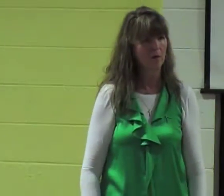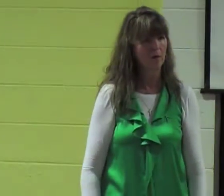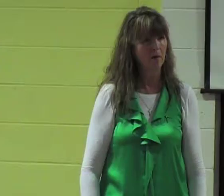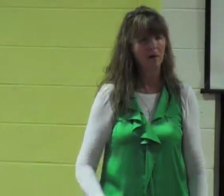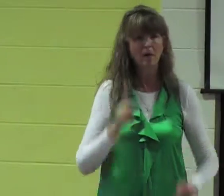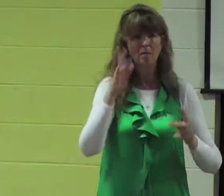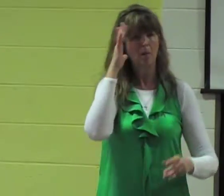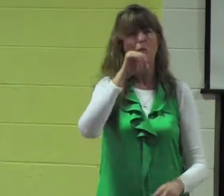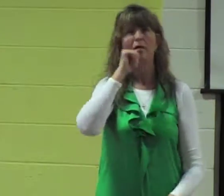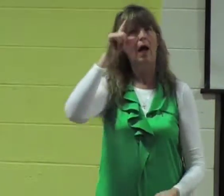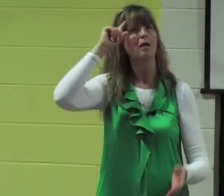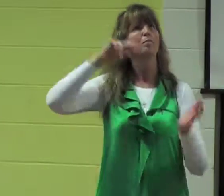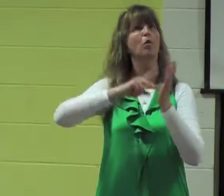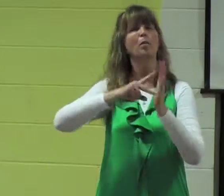so obviously it's